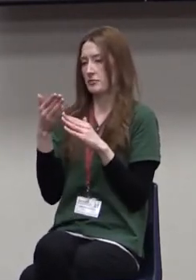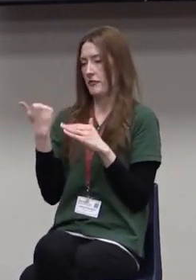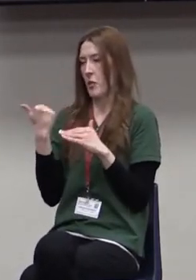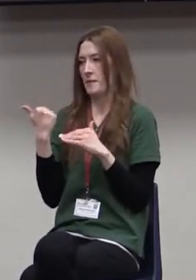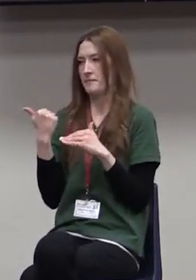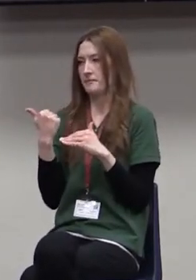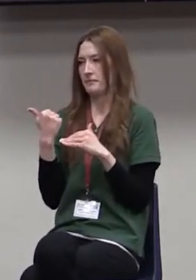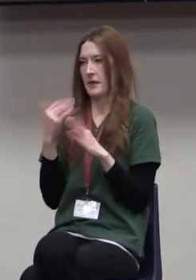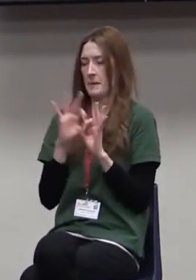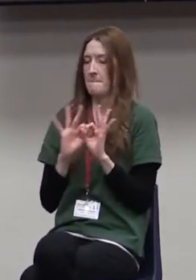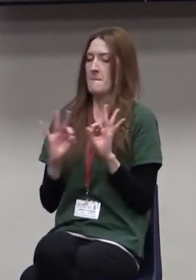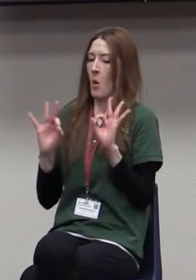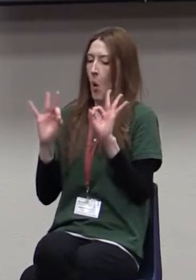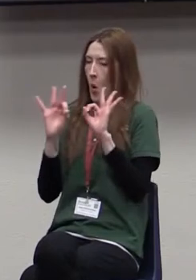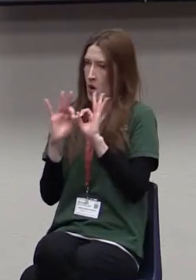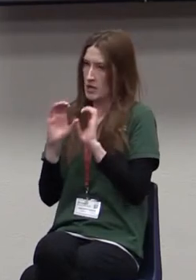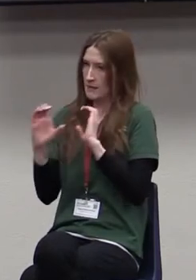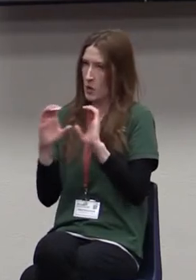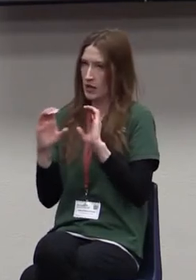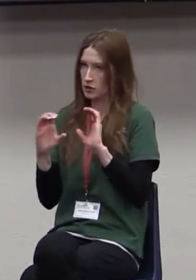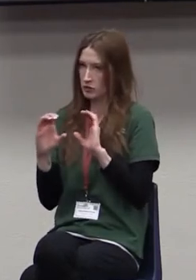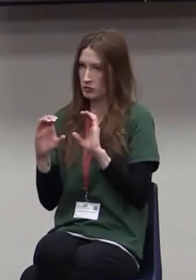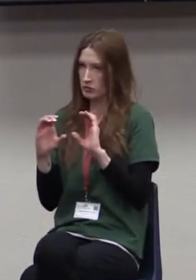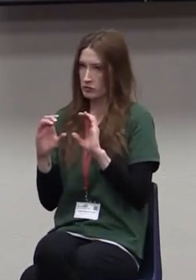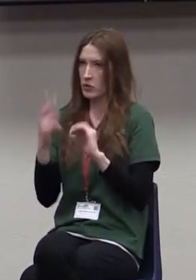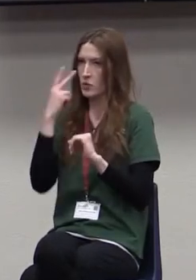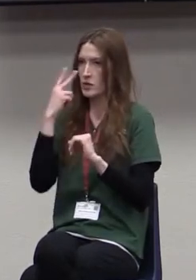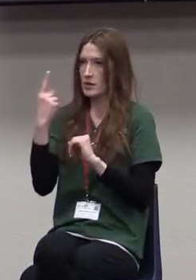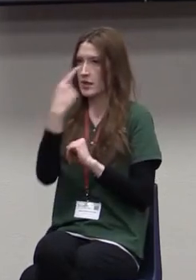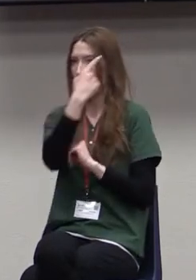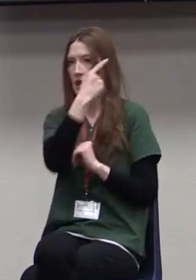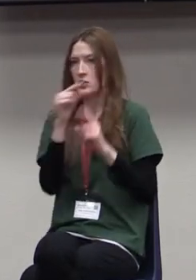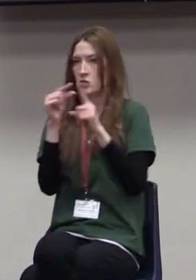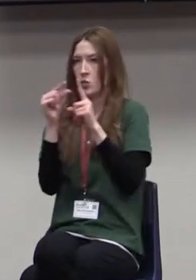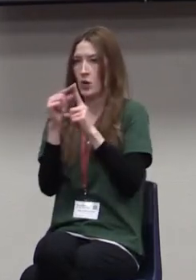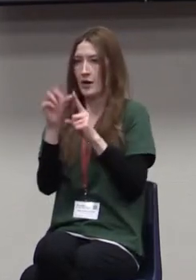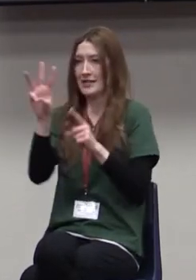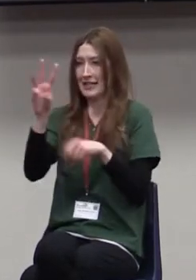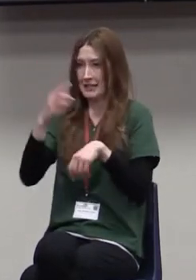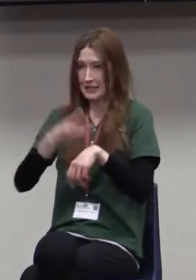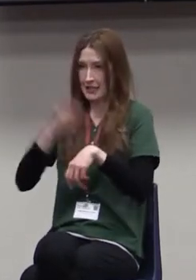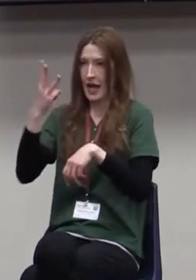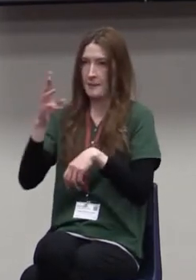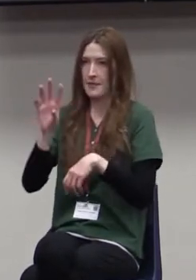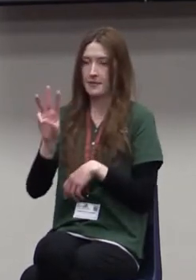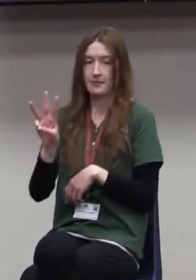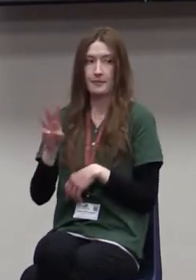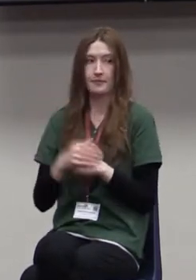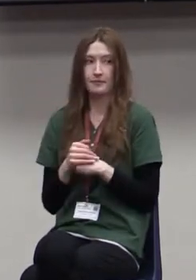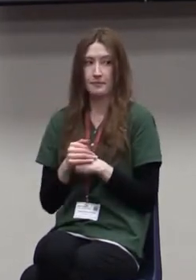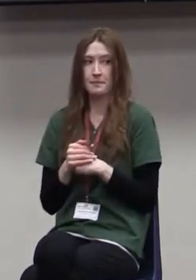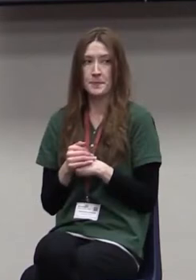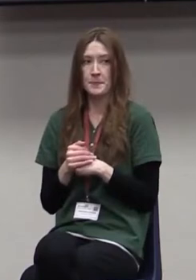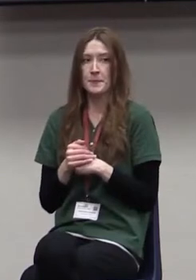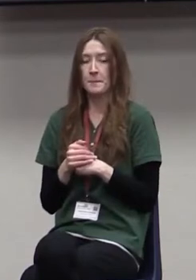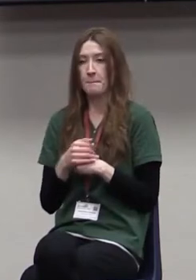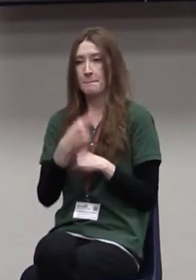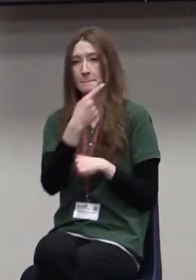of communication. You're going to see this word six times as we go through the next few minutes.